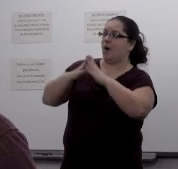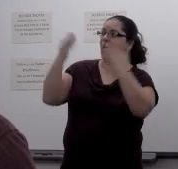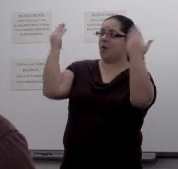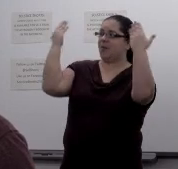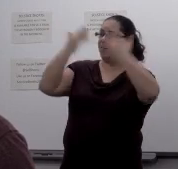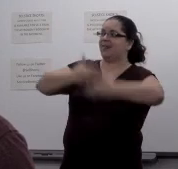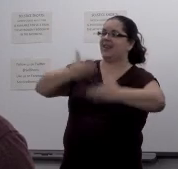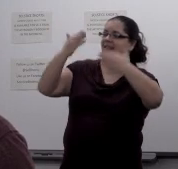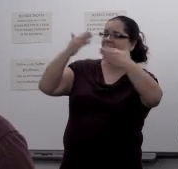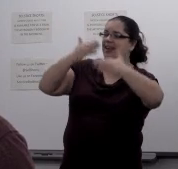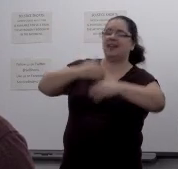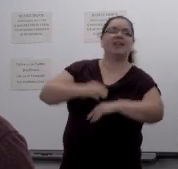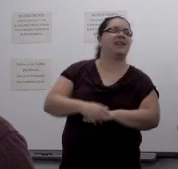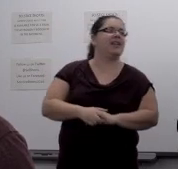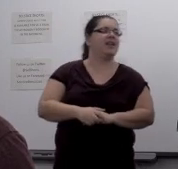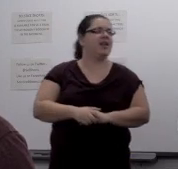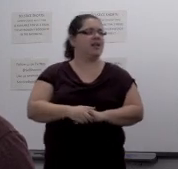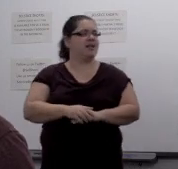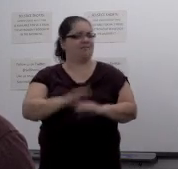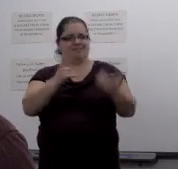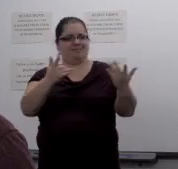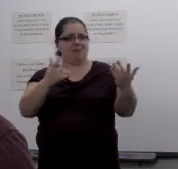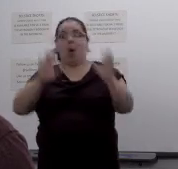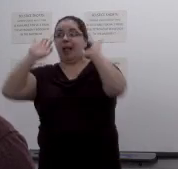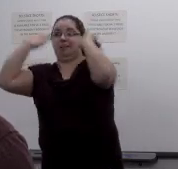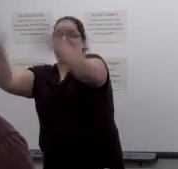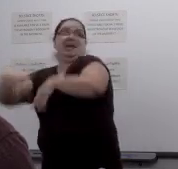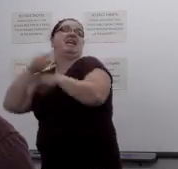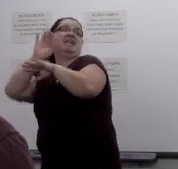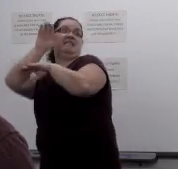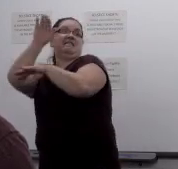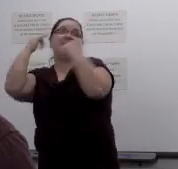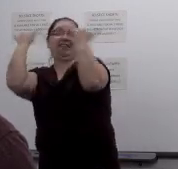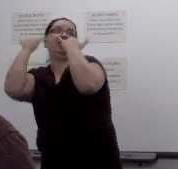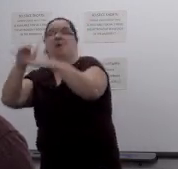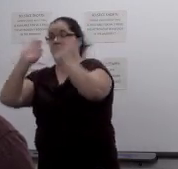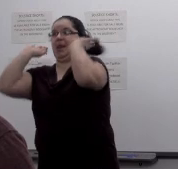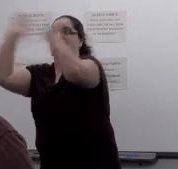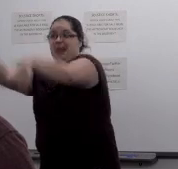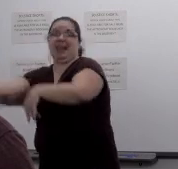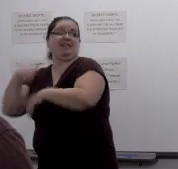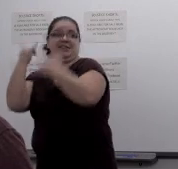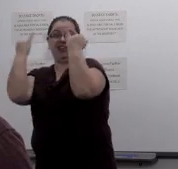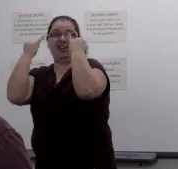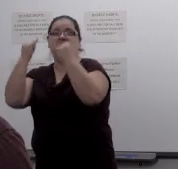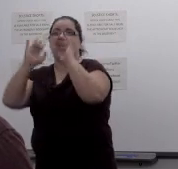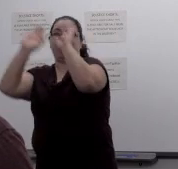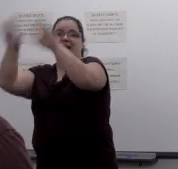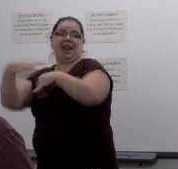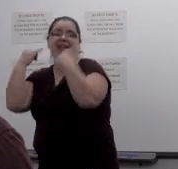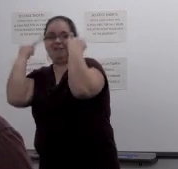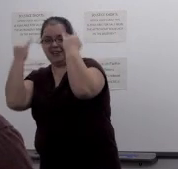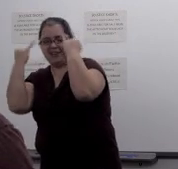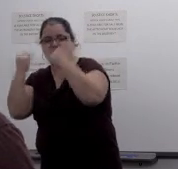home this night, oh! Well, I'll leave me sheep in the wilderness, the wilderness, the wilderness,